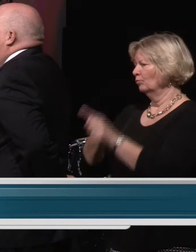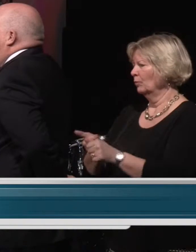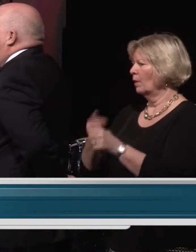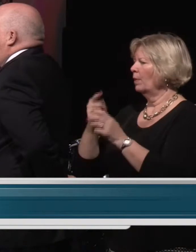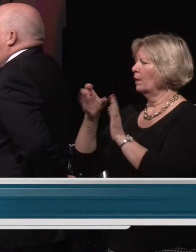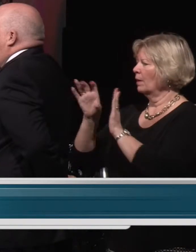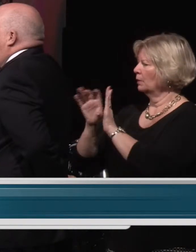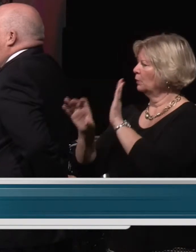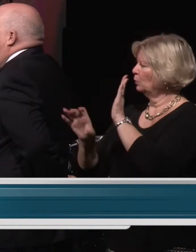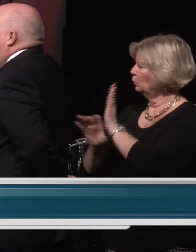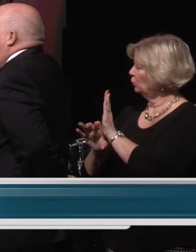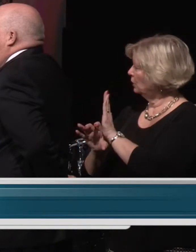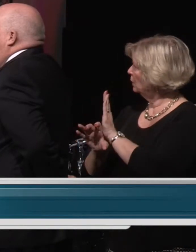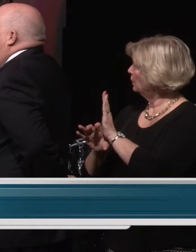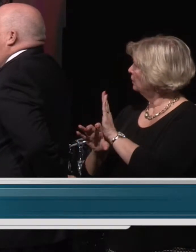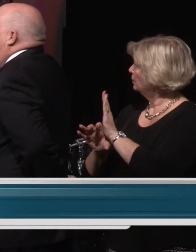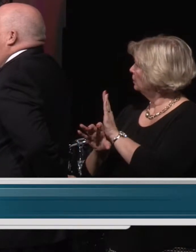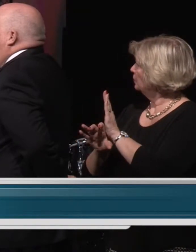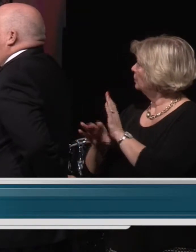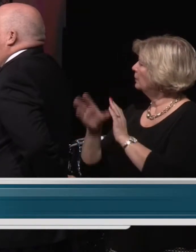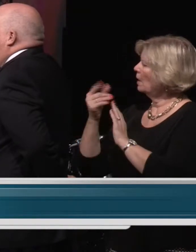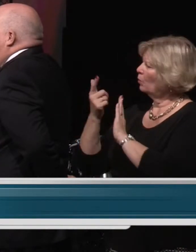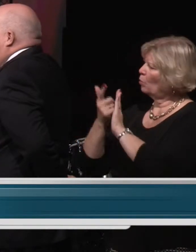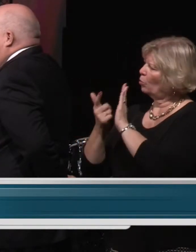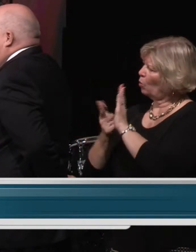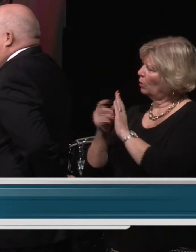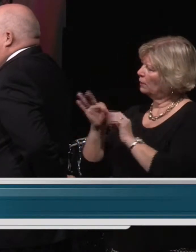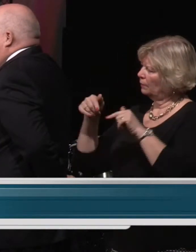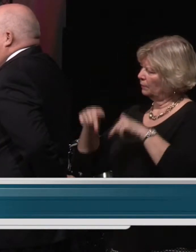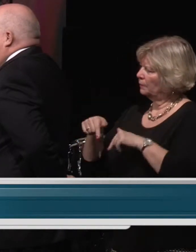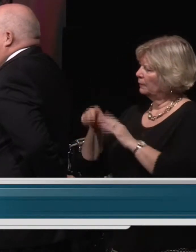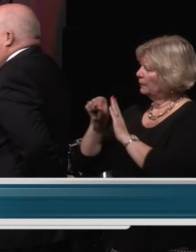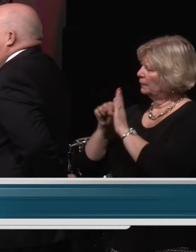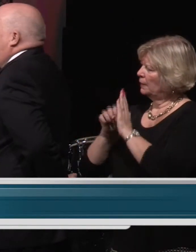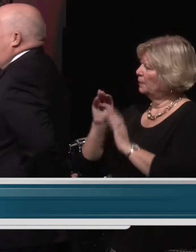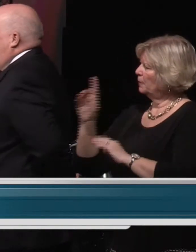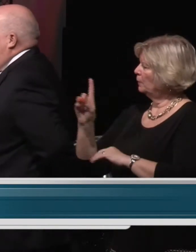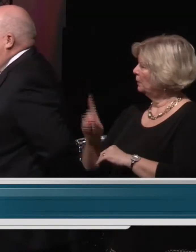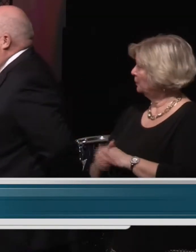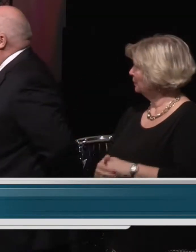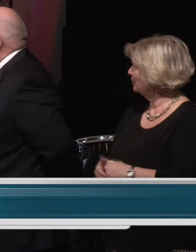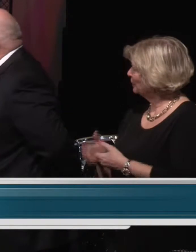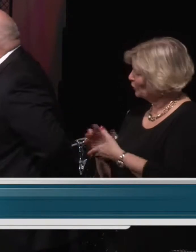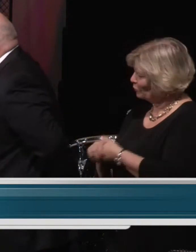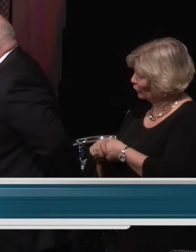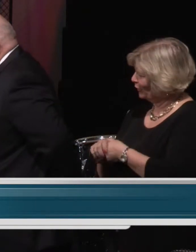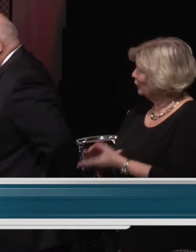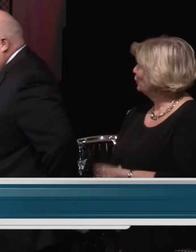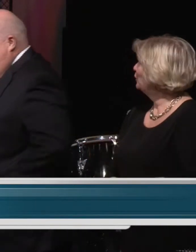Constitution and laws of this state. Congratulations.